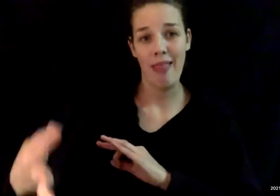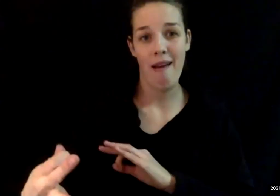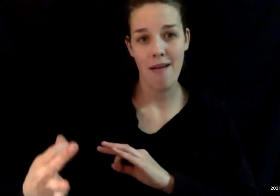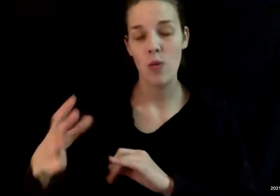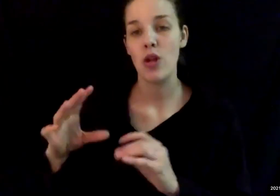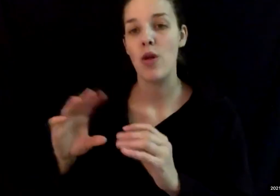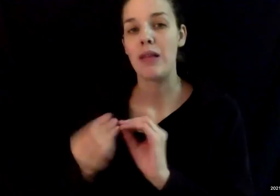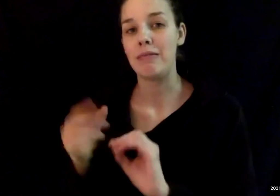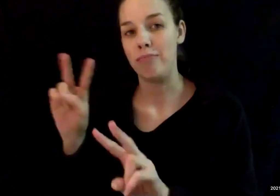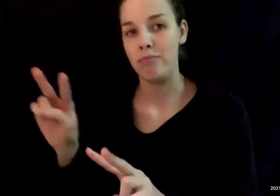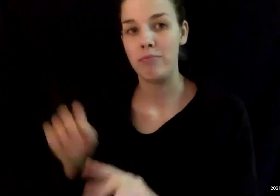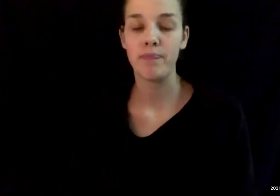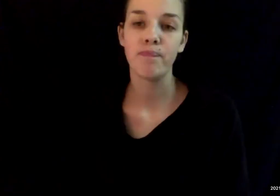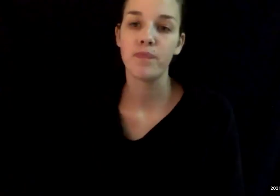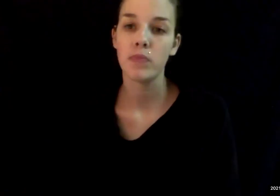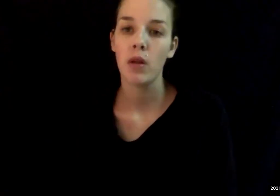numbers on the state website.